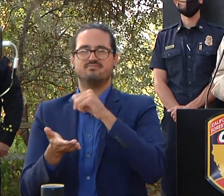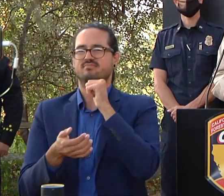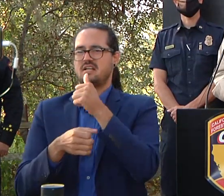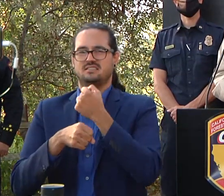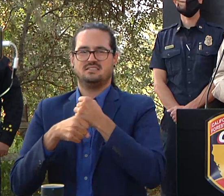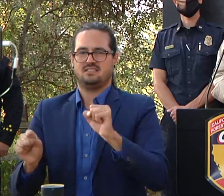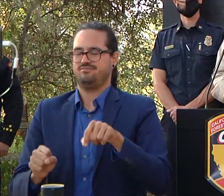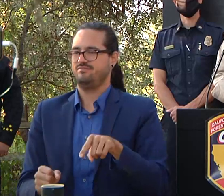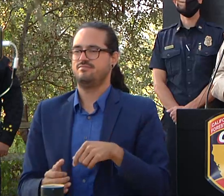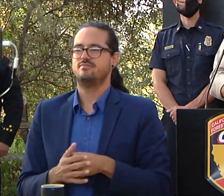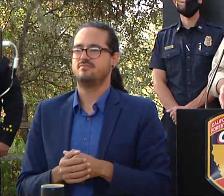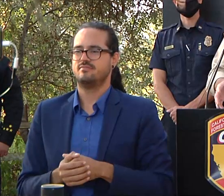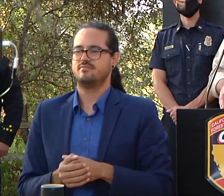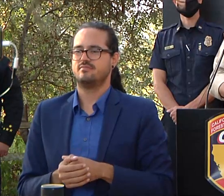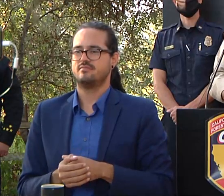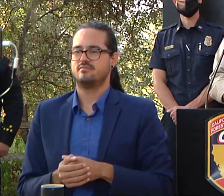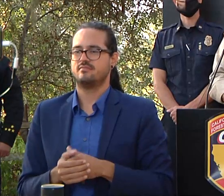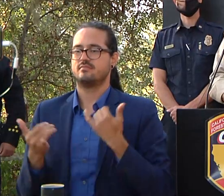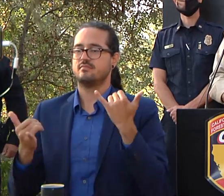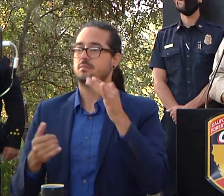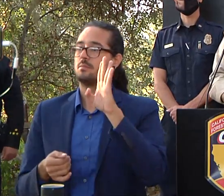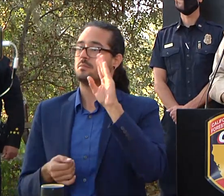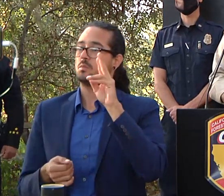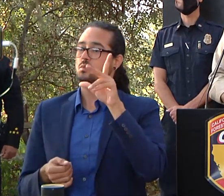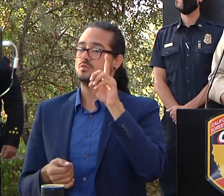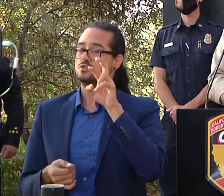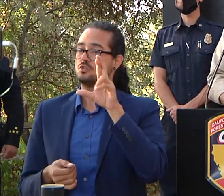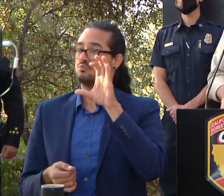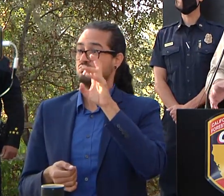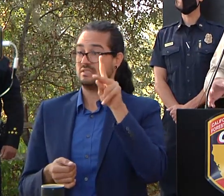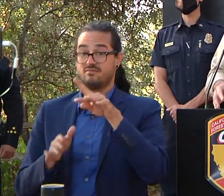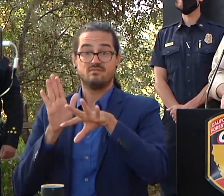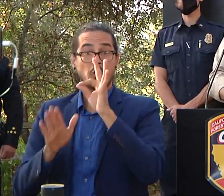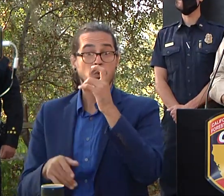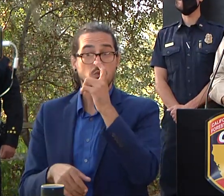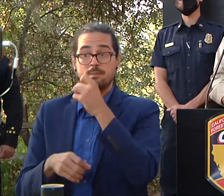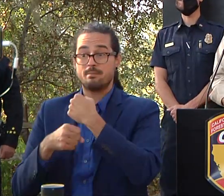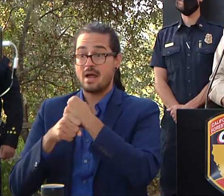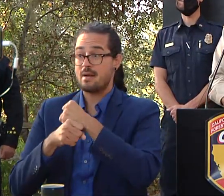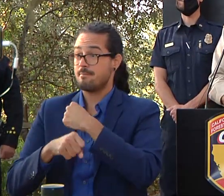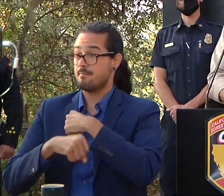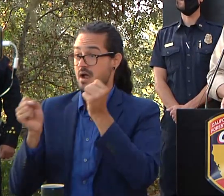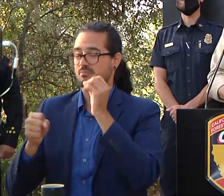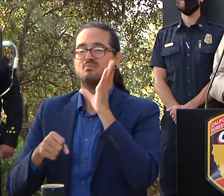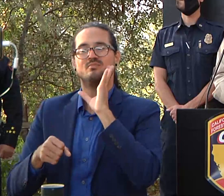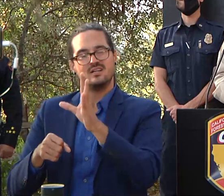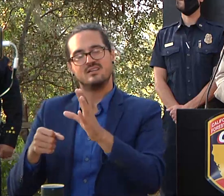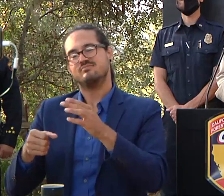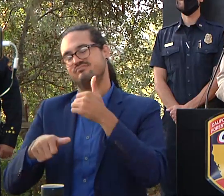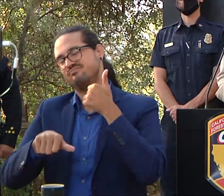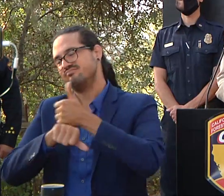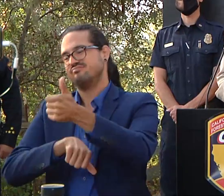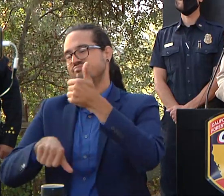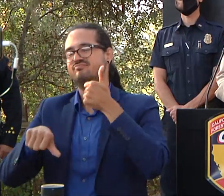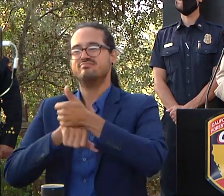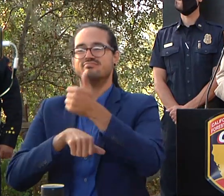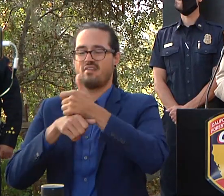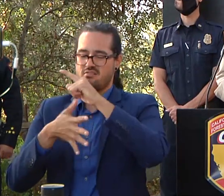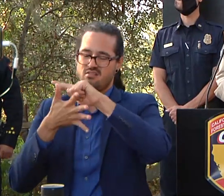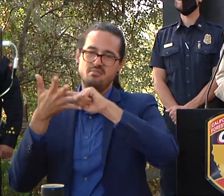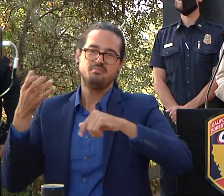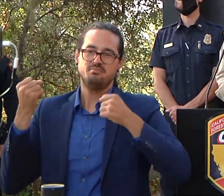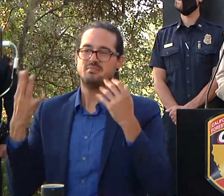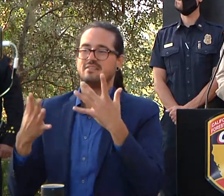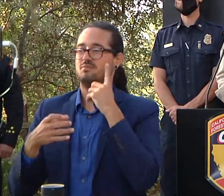and if we find somebody responsible obviously there's charges for uh for manufacturing explosive device which this person could be